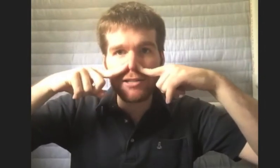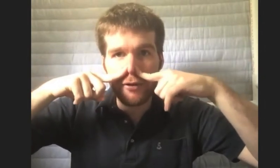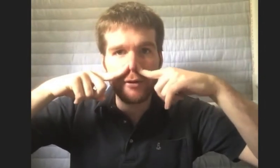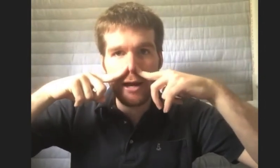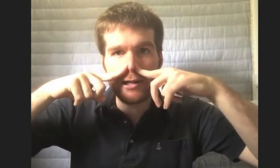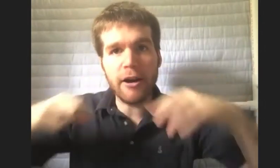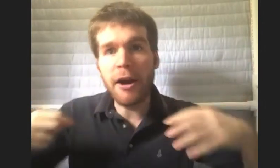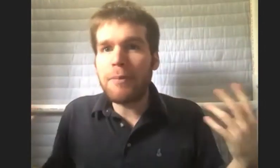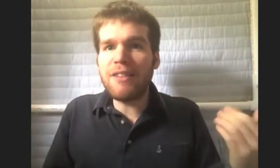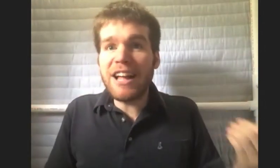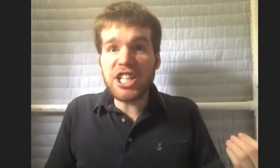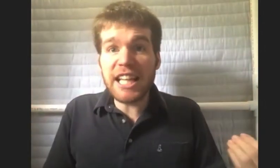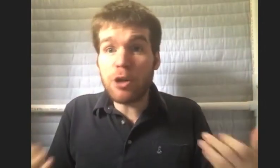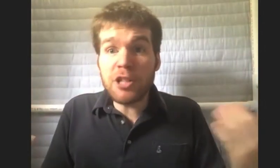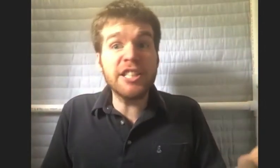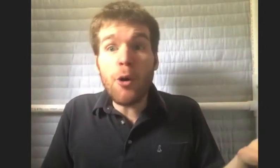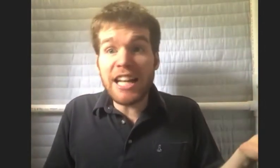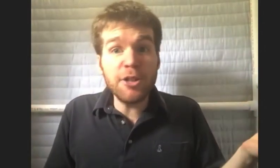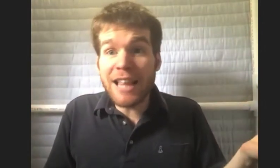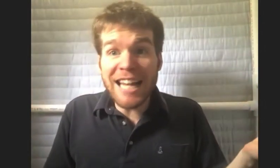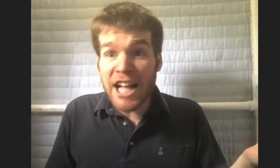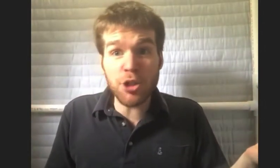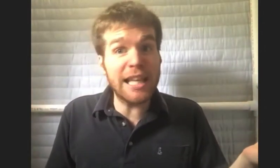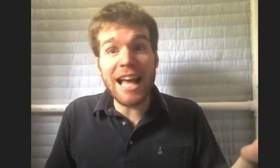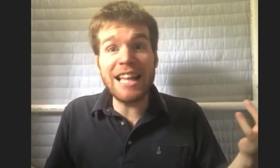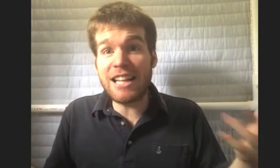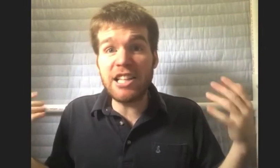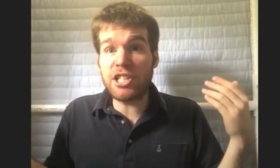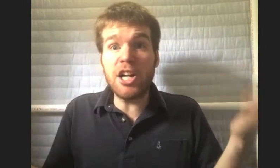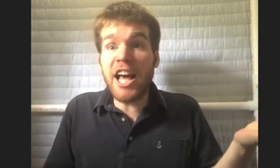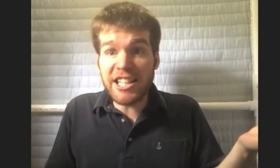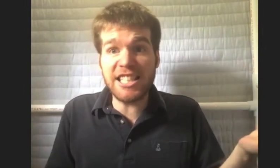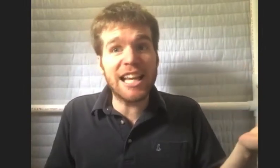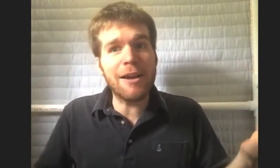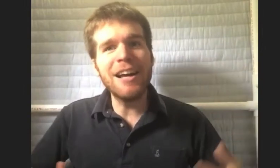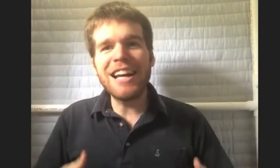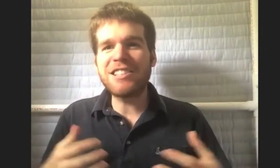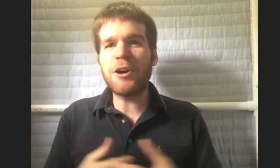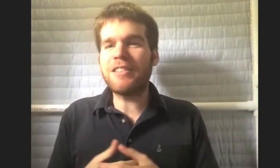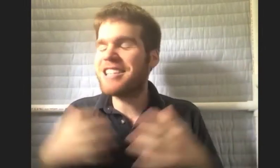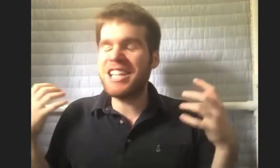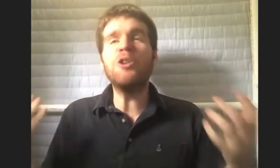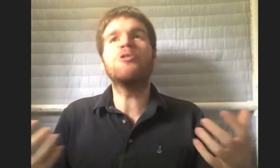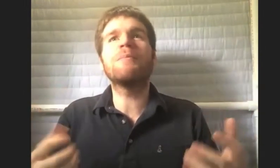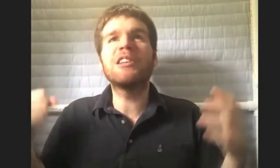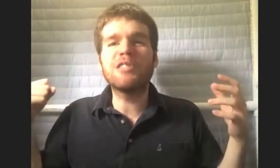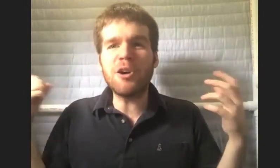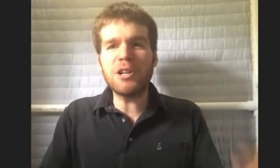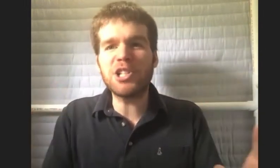character. But eventually, you'll just know how to do that naturally, and just unconsciously. And so, that's huge. I mean, there's so much to